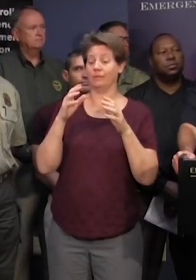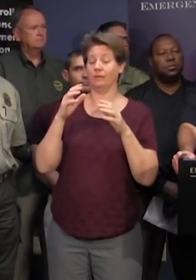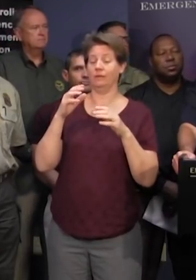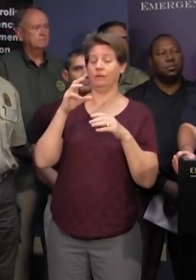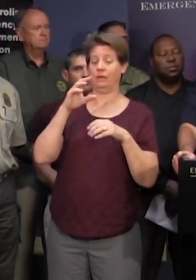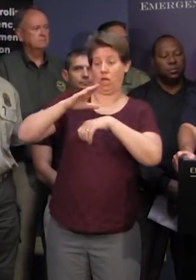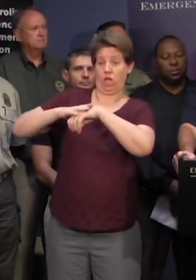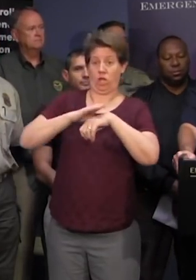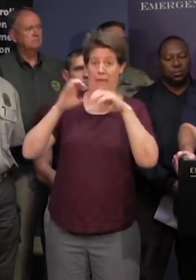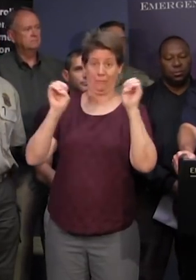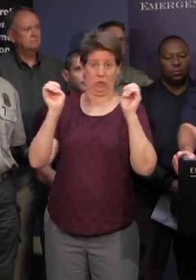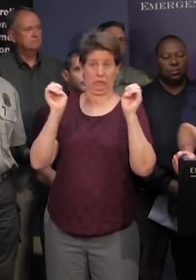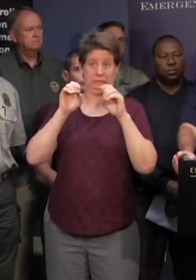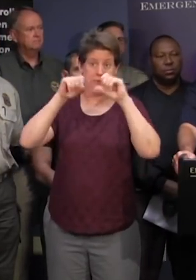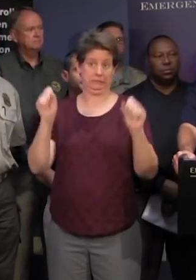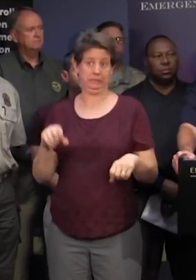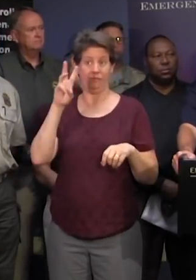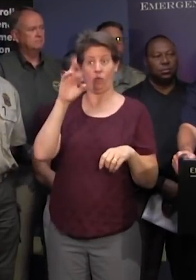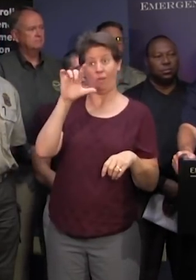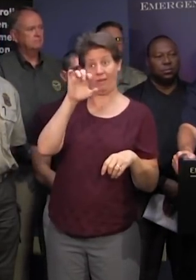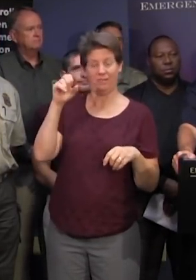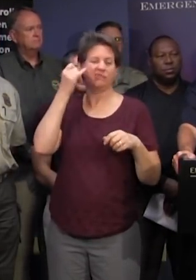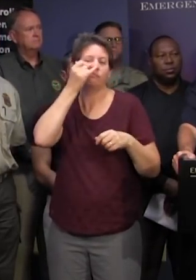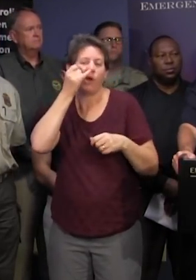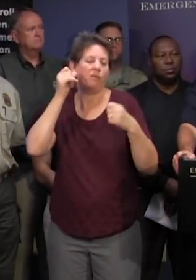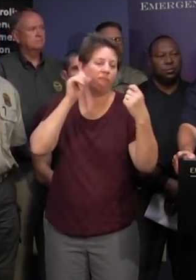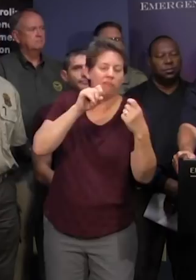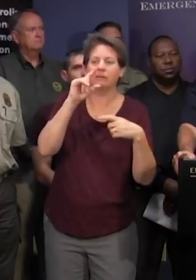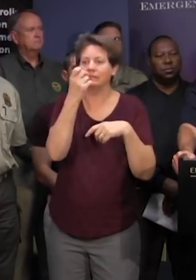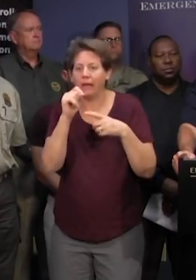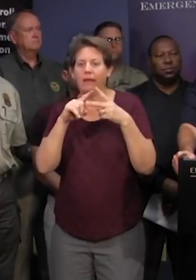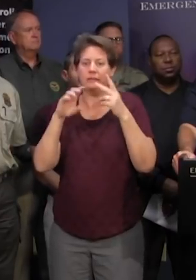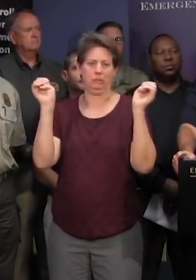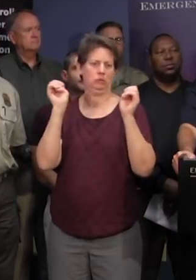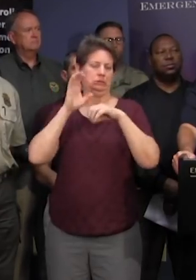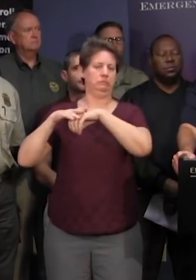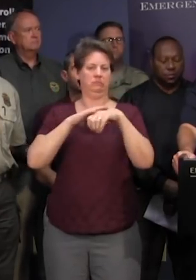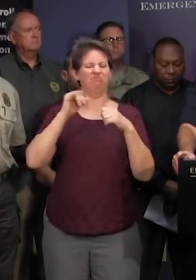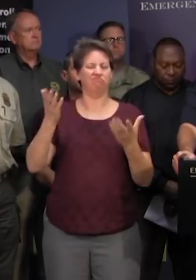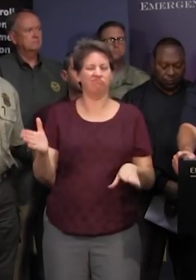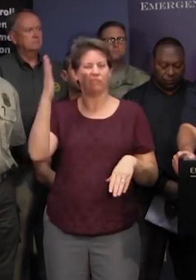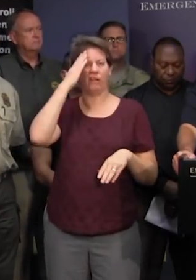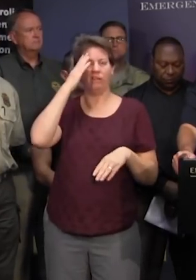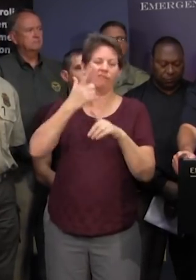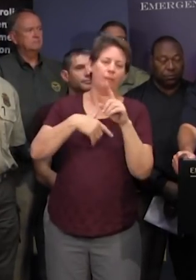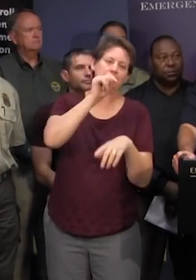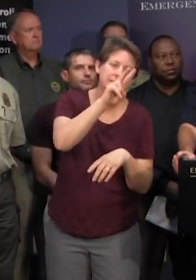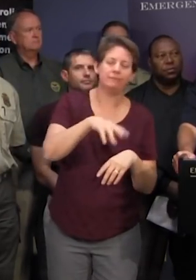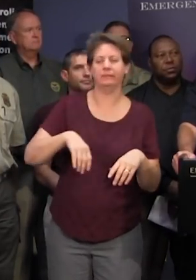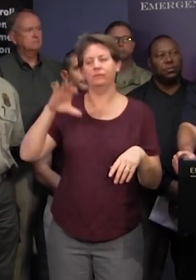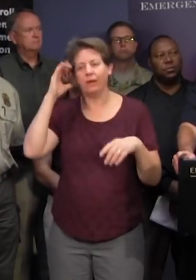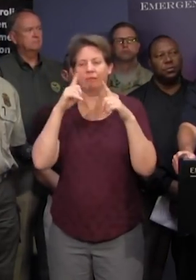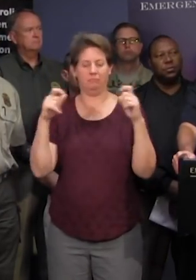system which allows text messages and then we also have access to the emergency alert system which most of you are familiar with over tv and radio